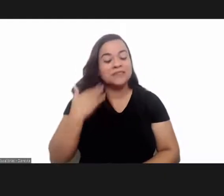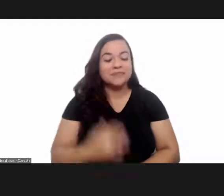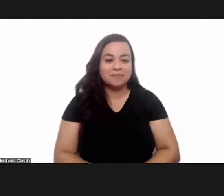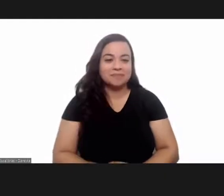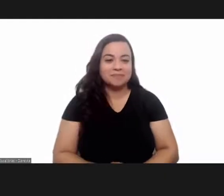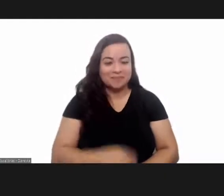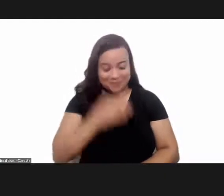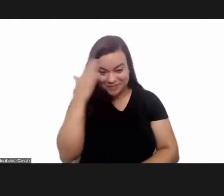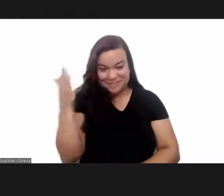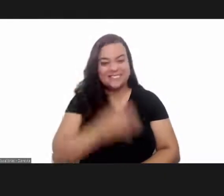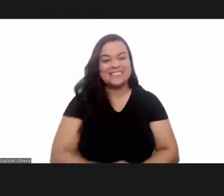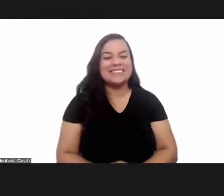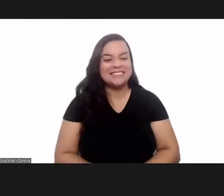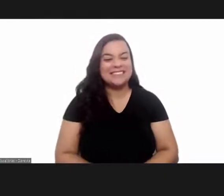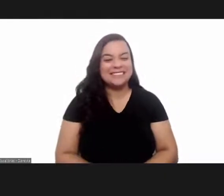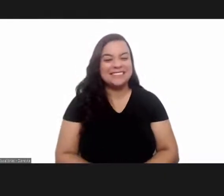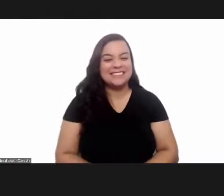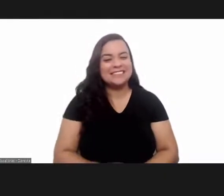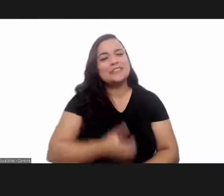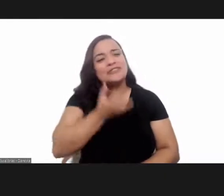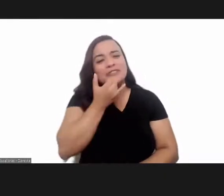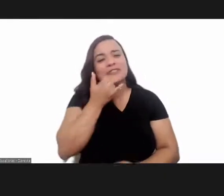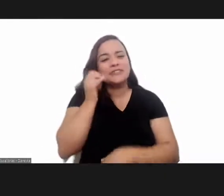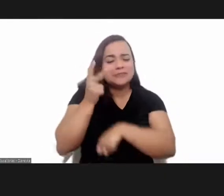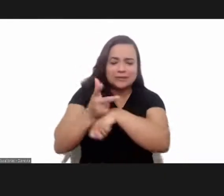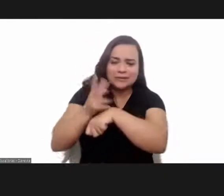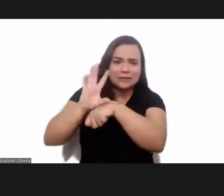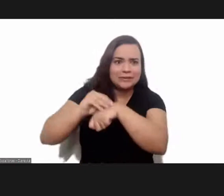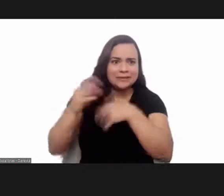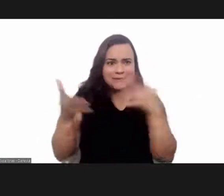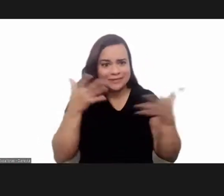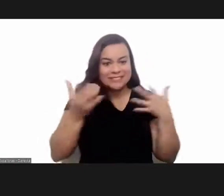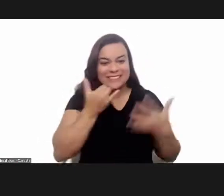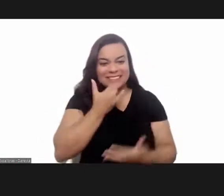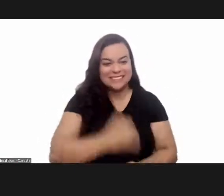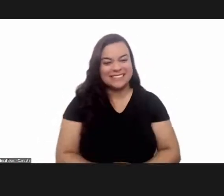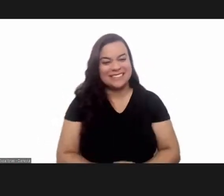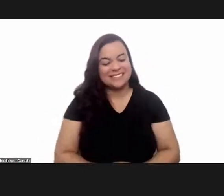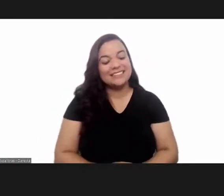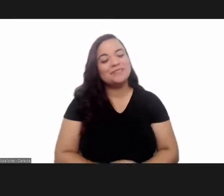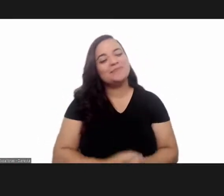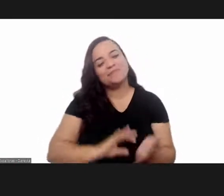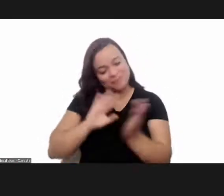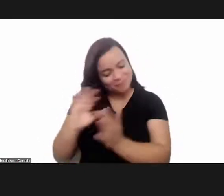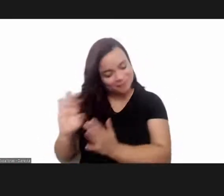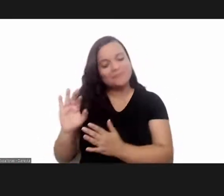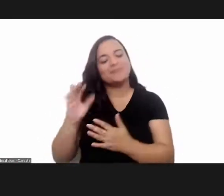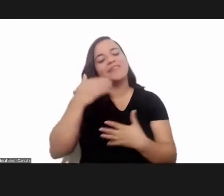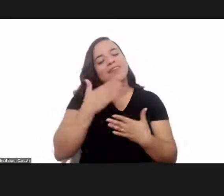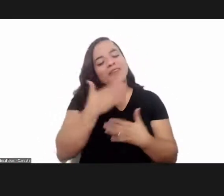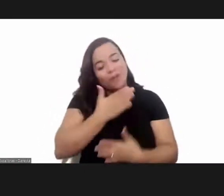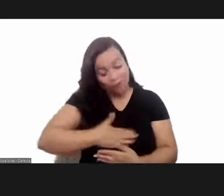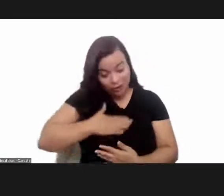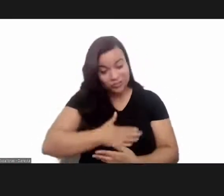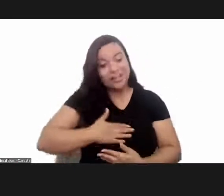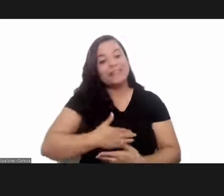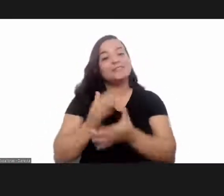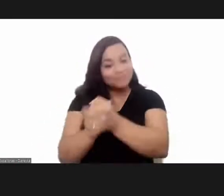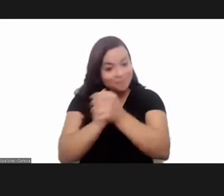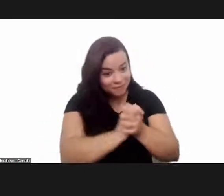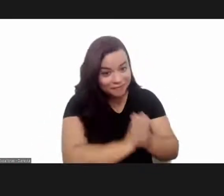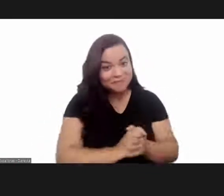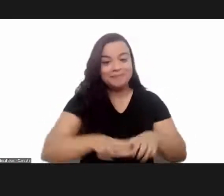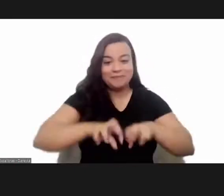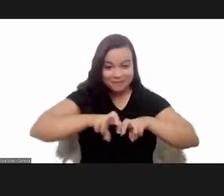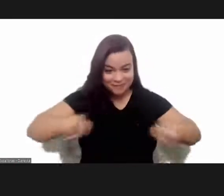Now, yes. Thank you very much for letting me know. Please excuse me for this mix up. I would like to greet all the